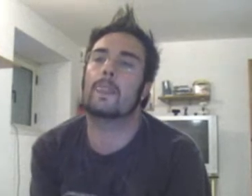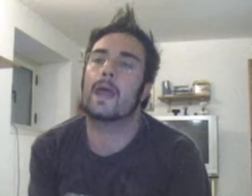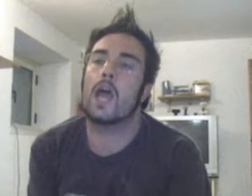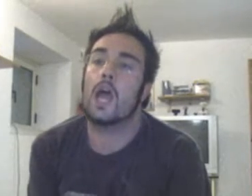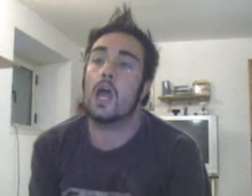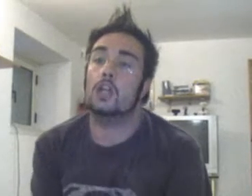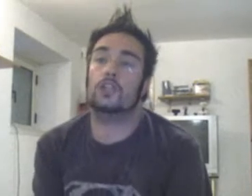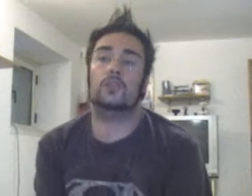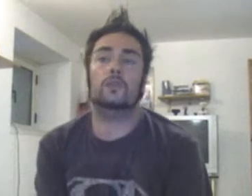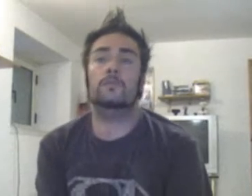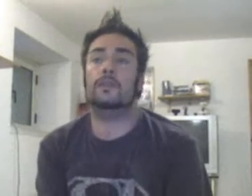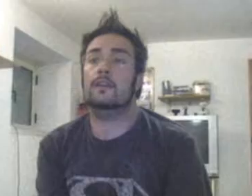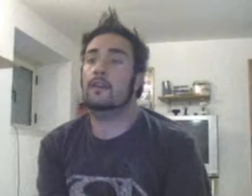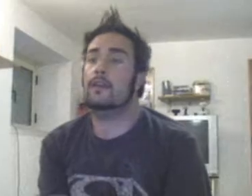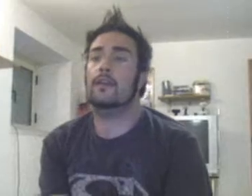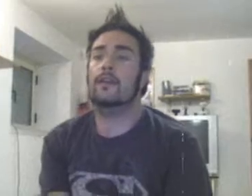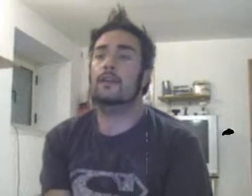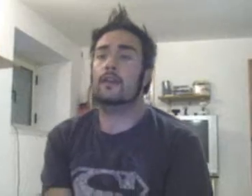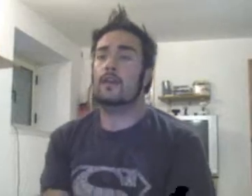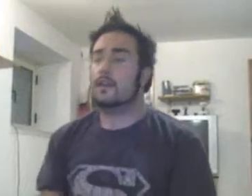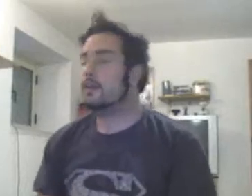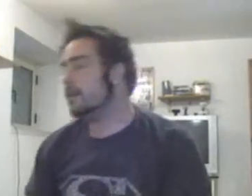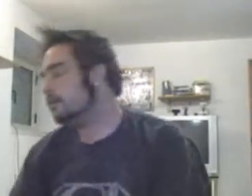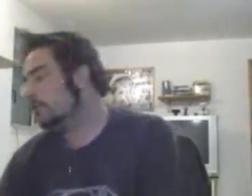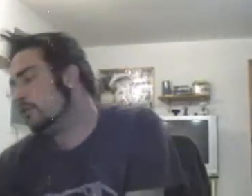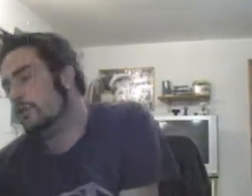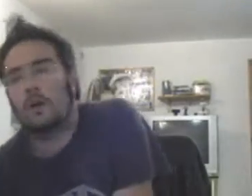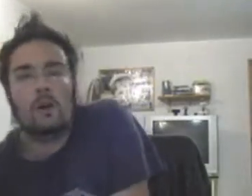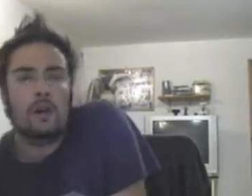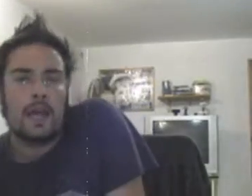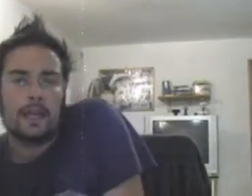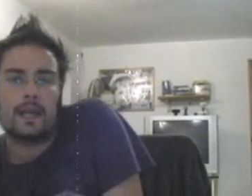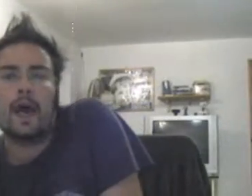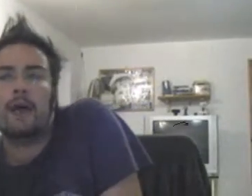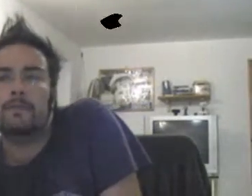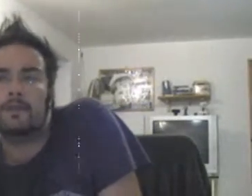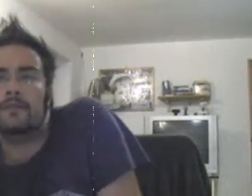To be hid in your captivity